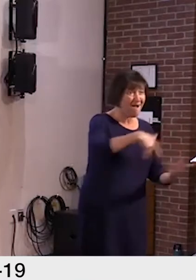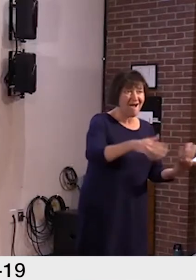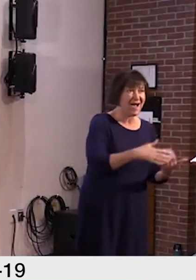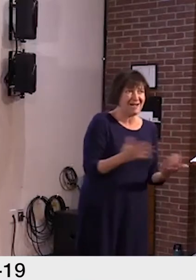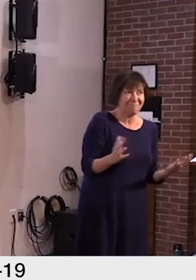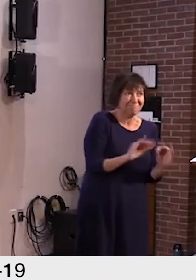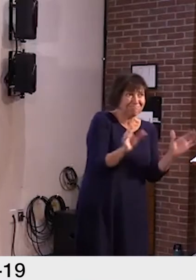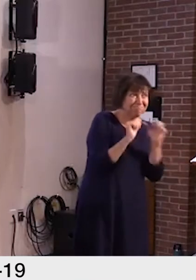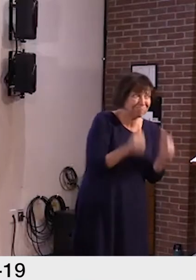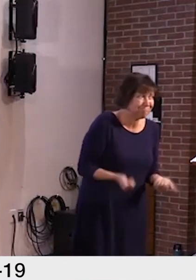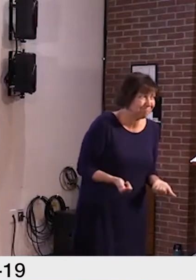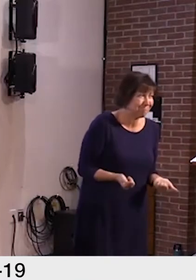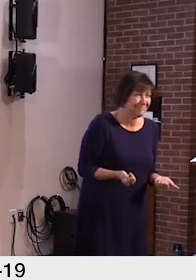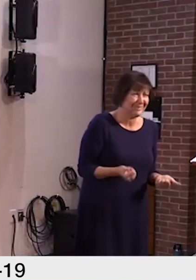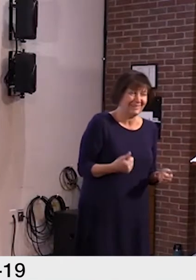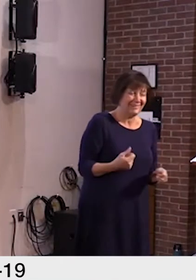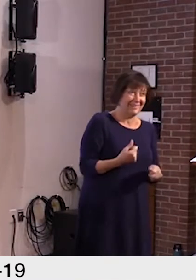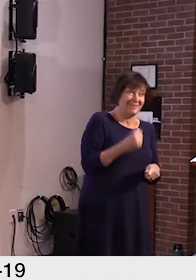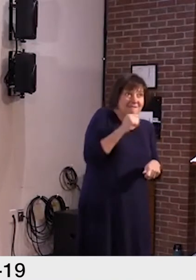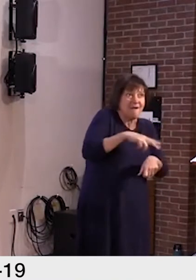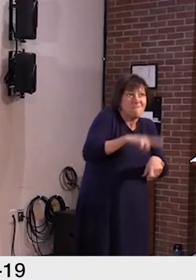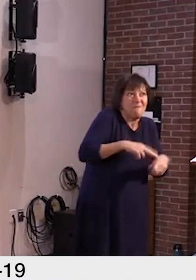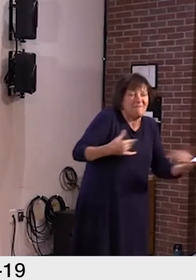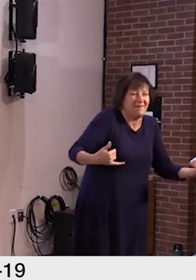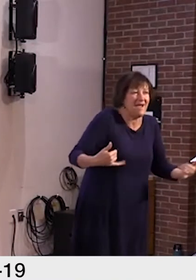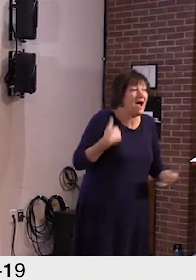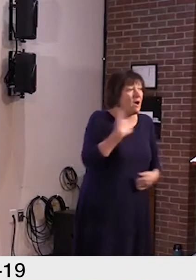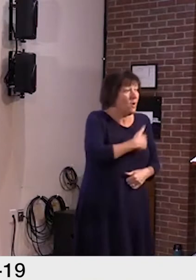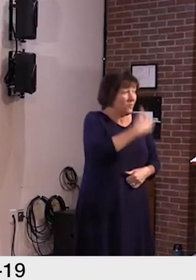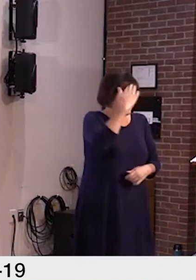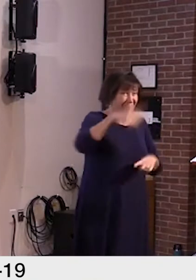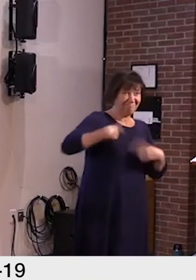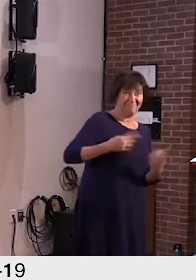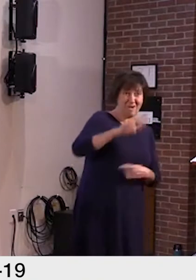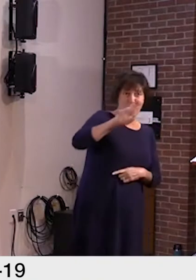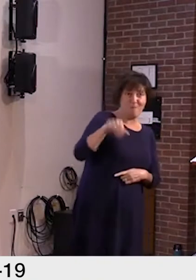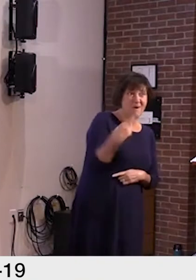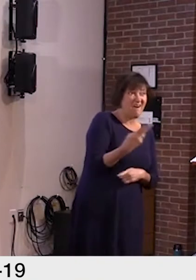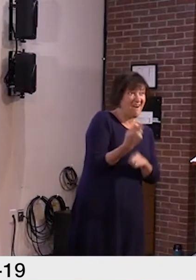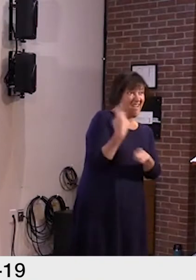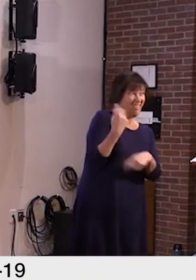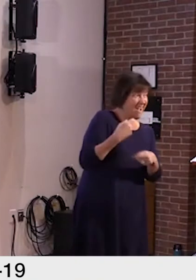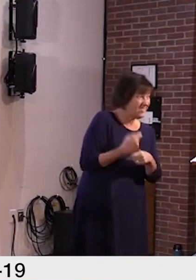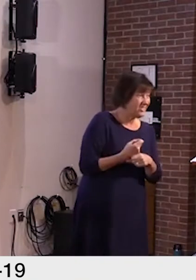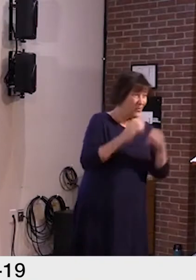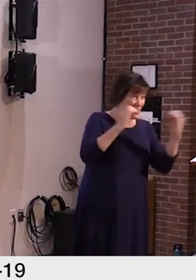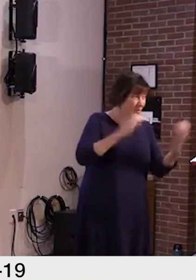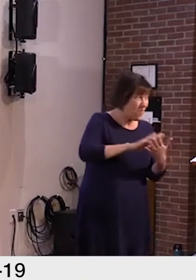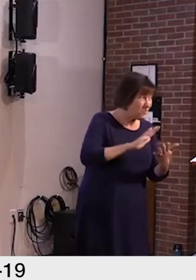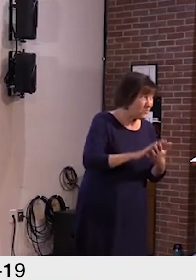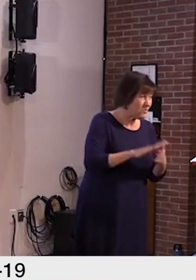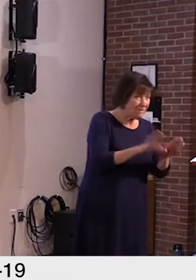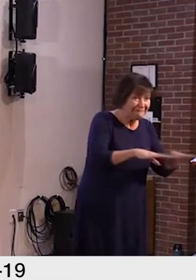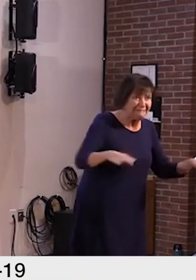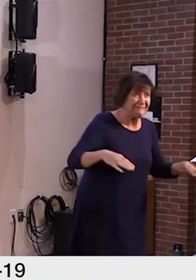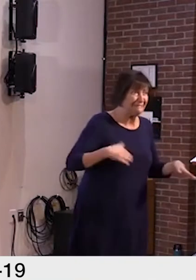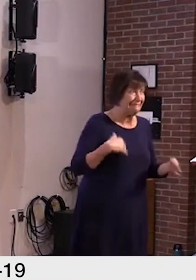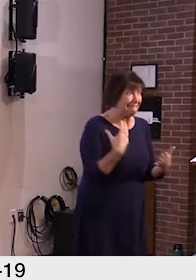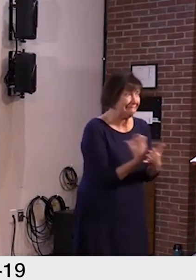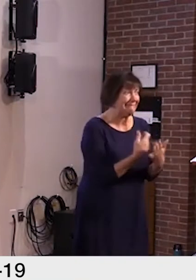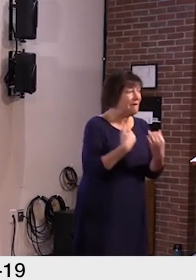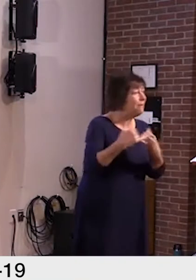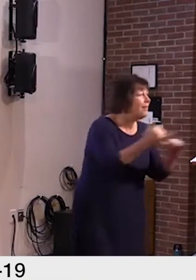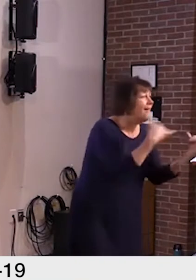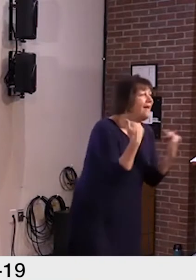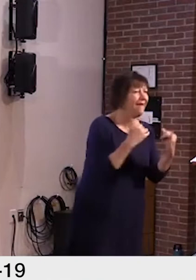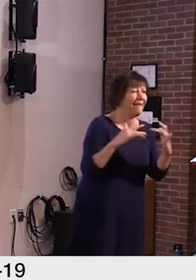normal year. And yet we knew that after months of being out of school children needed access to programming and opportunities to play,